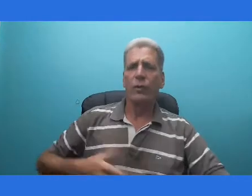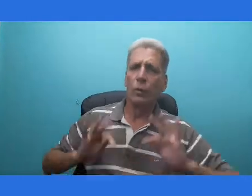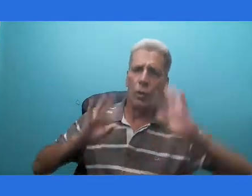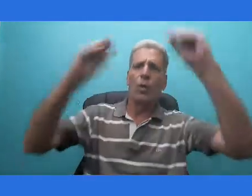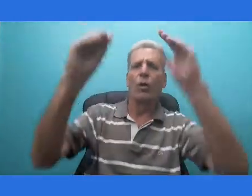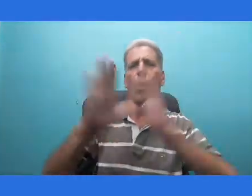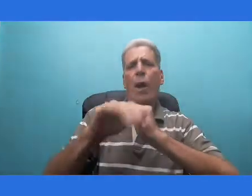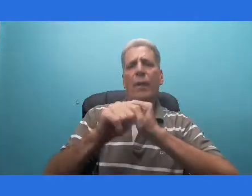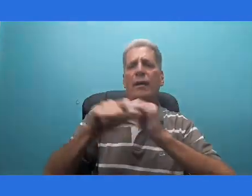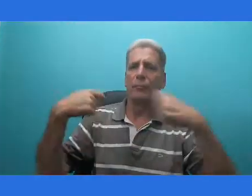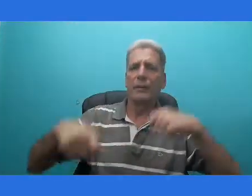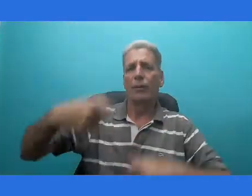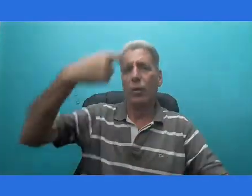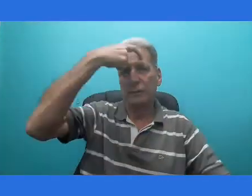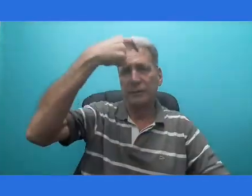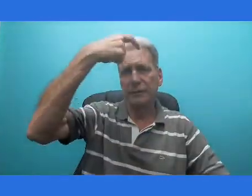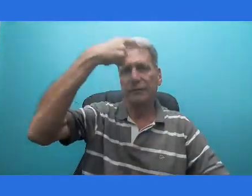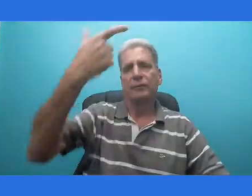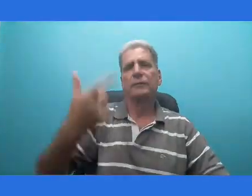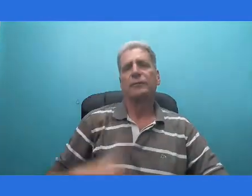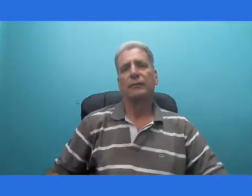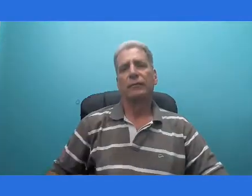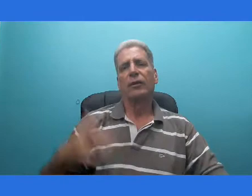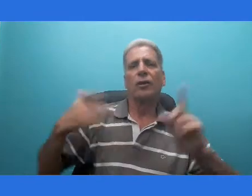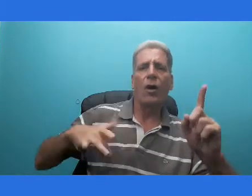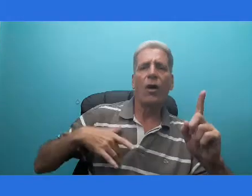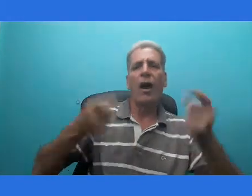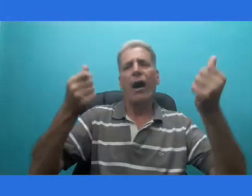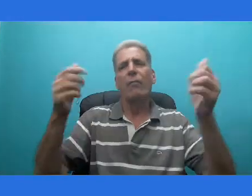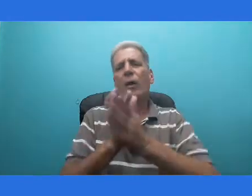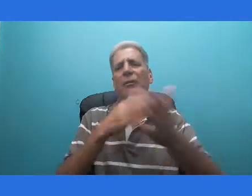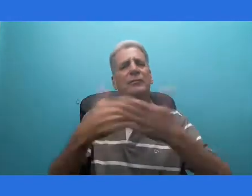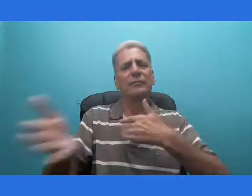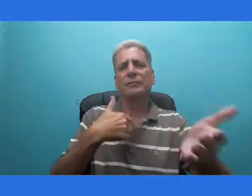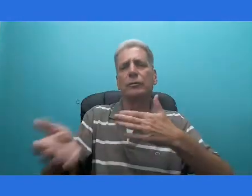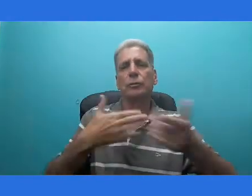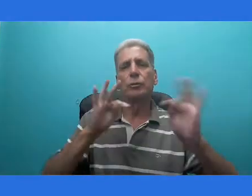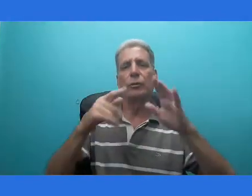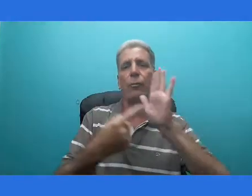tend to murder myself. Oh sorry, is good.